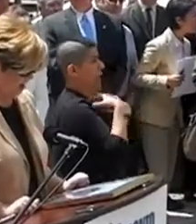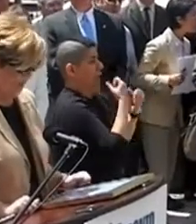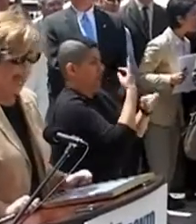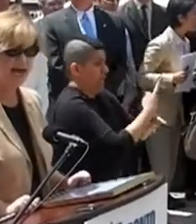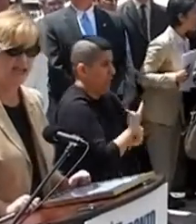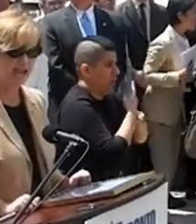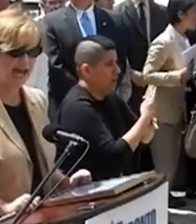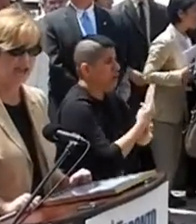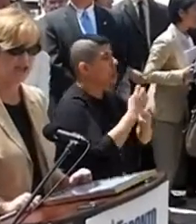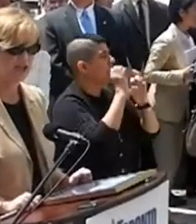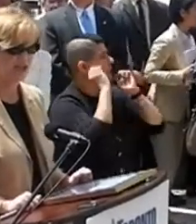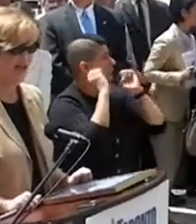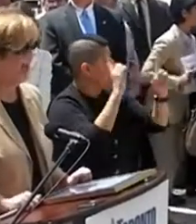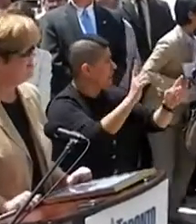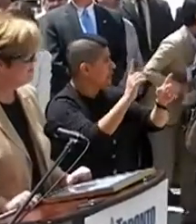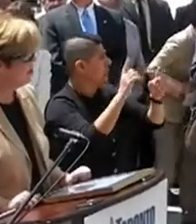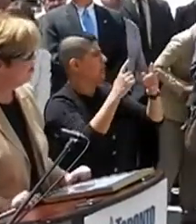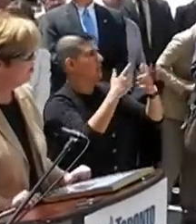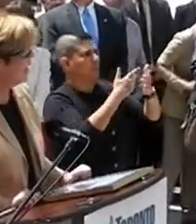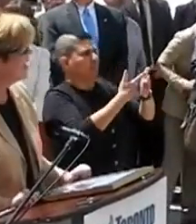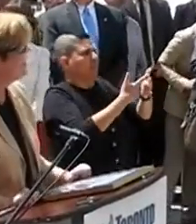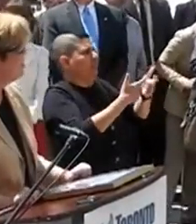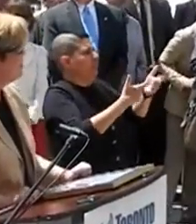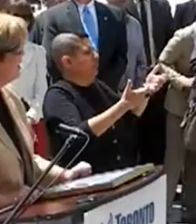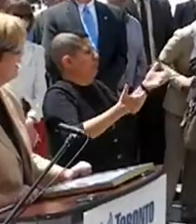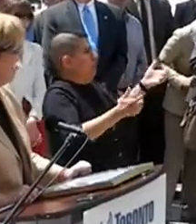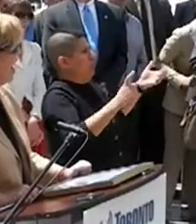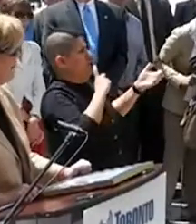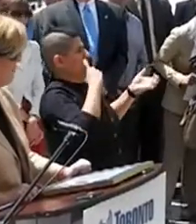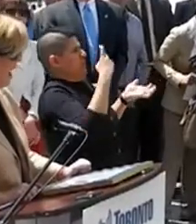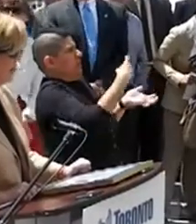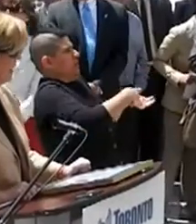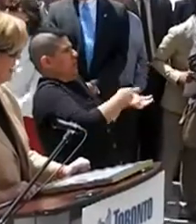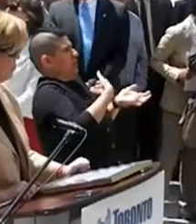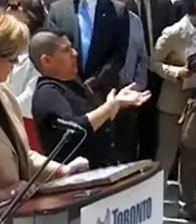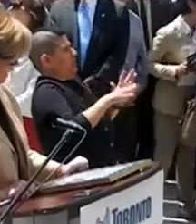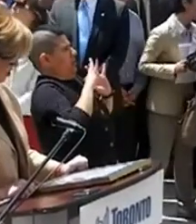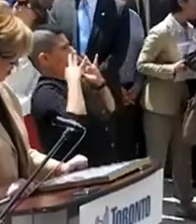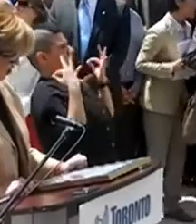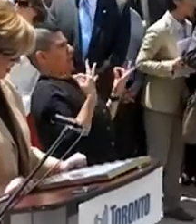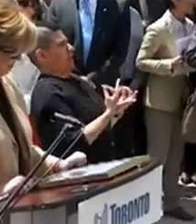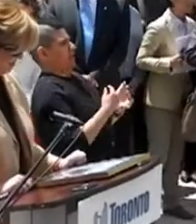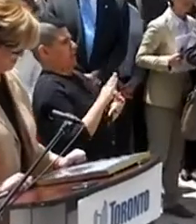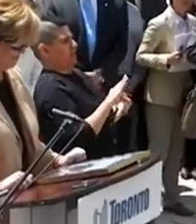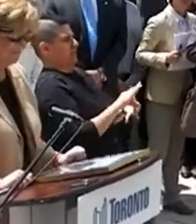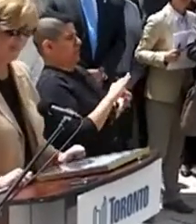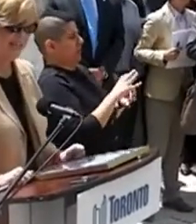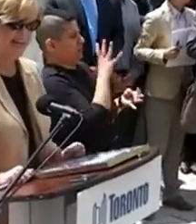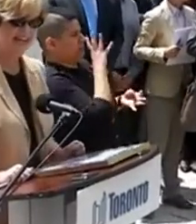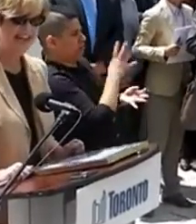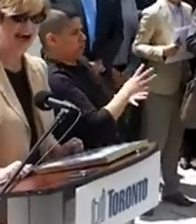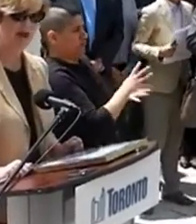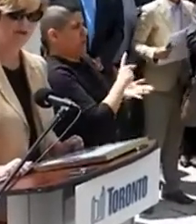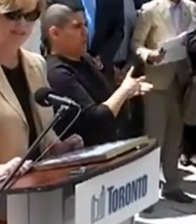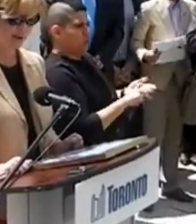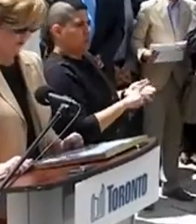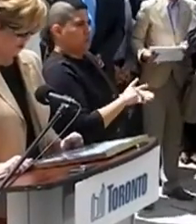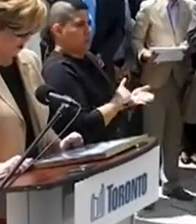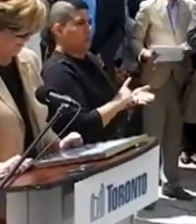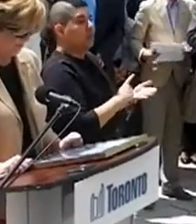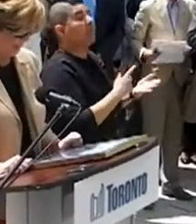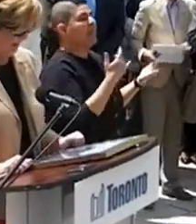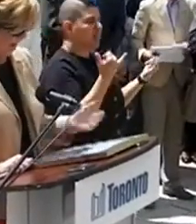care, education, and the very recognition of family relationships. Now,